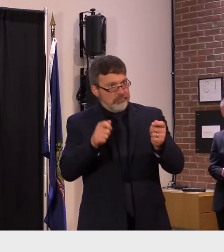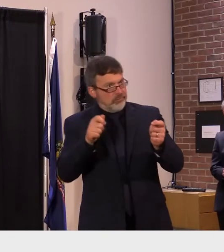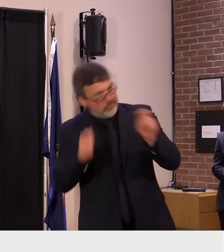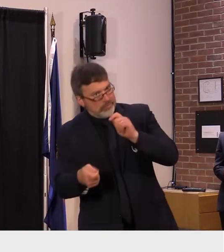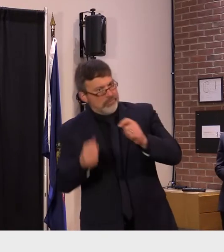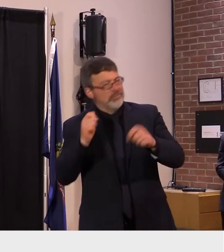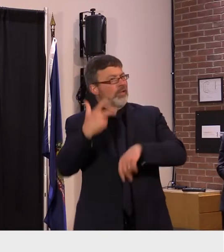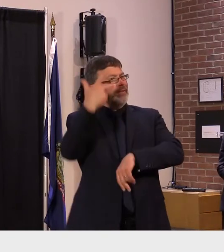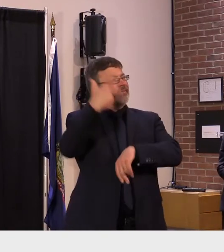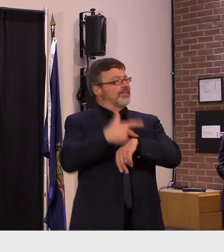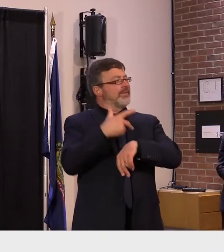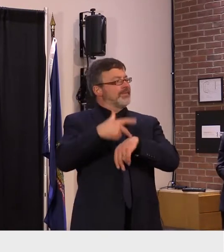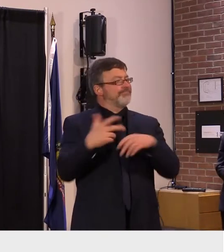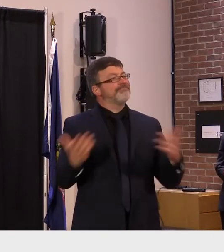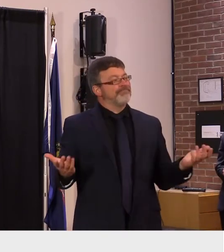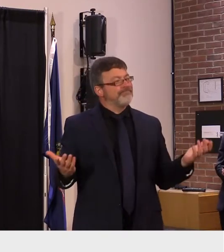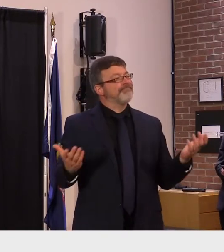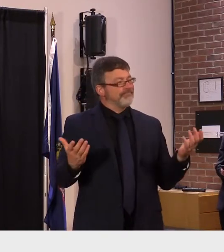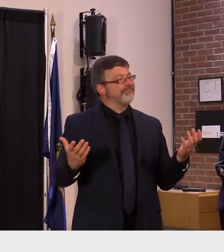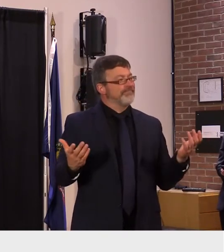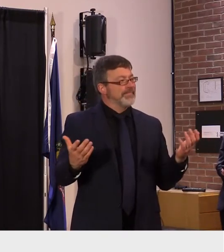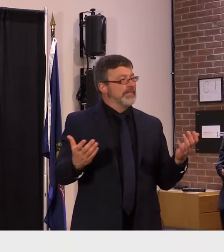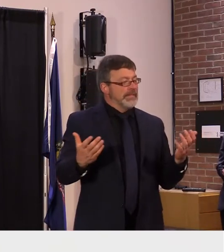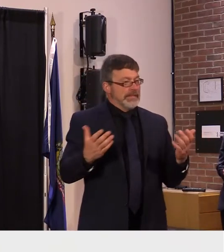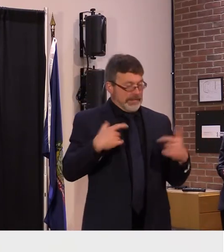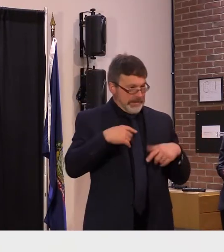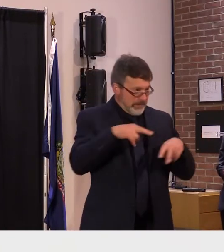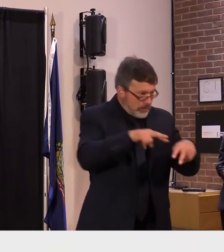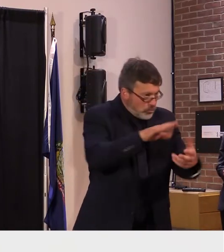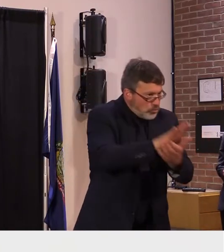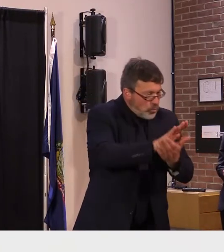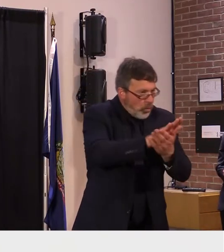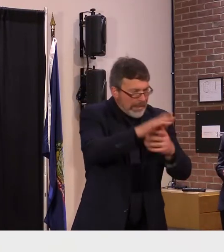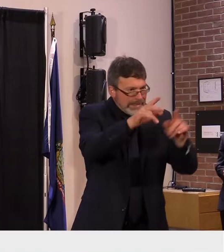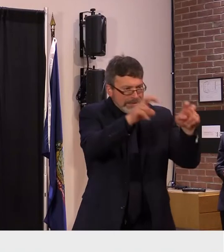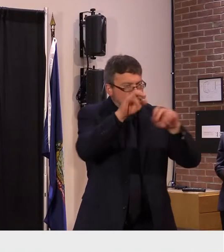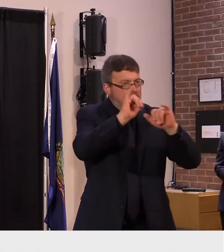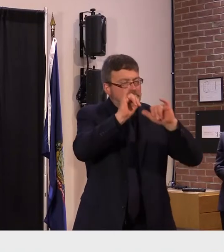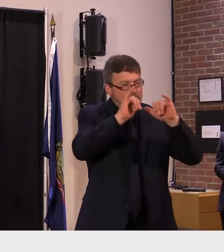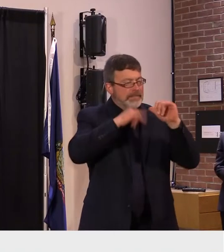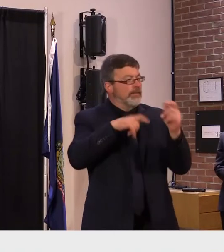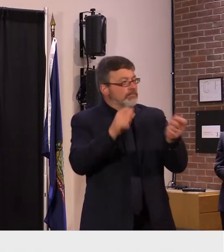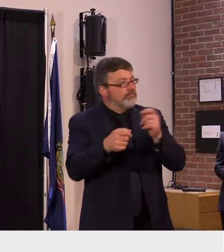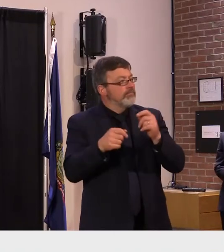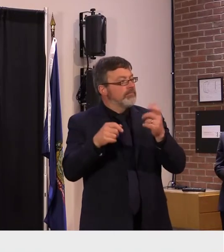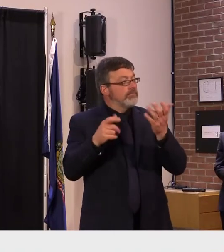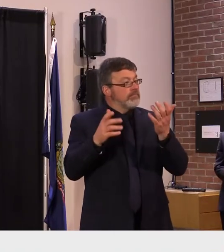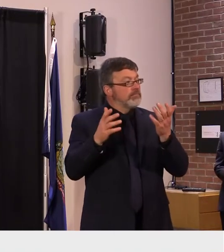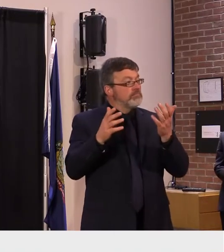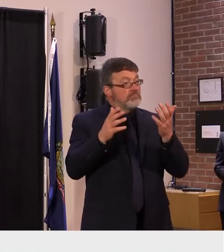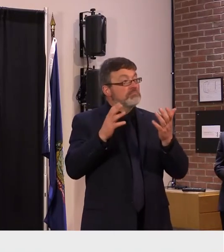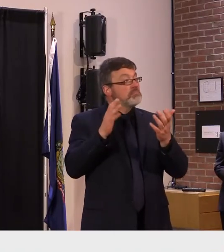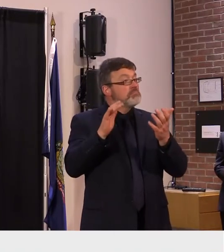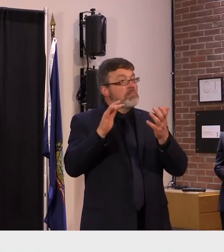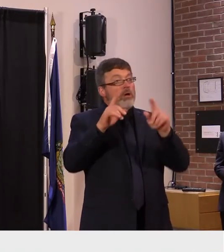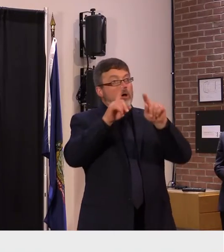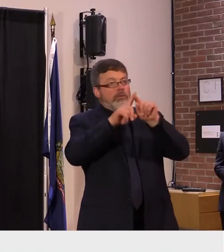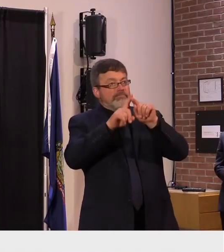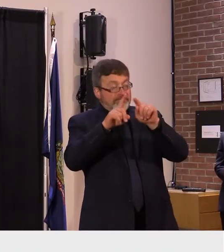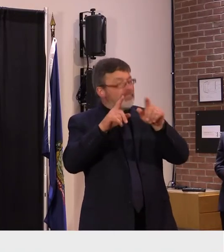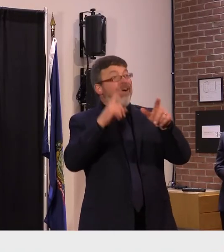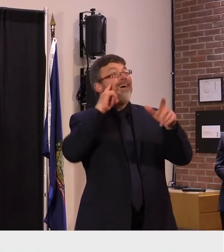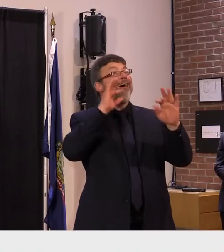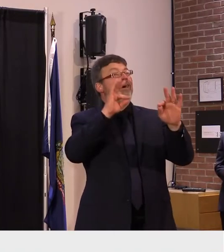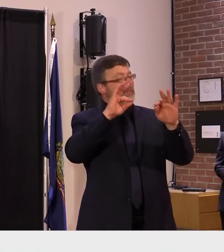overnight um we ended up in a pretty good place around graduation and we're looking forward to opening schools in the fall uh